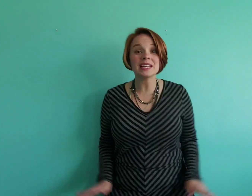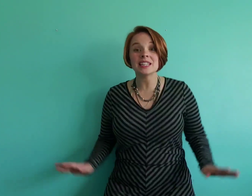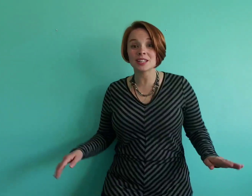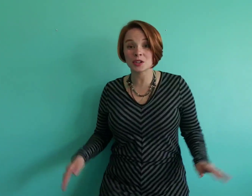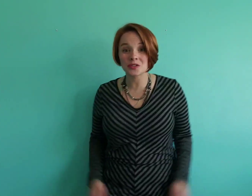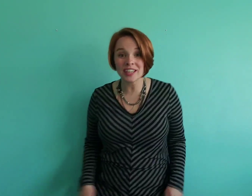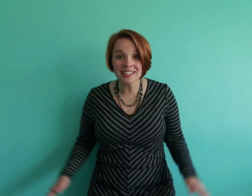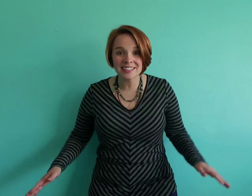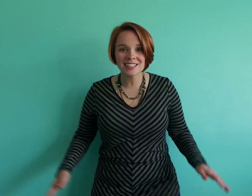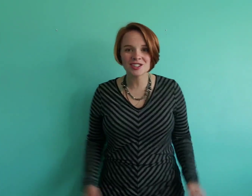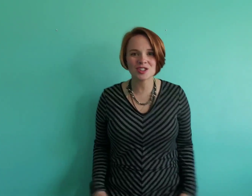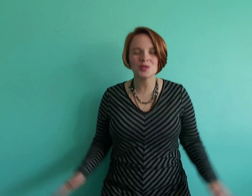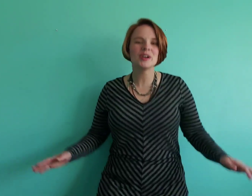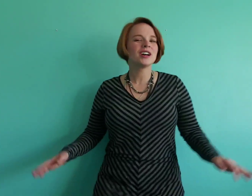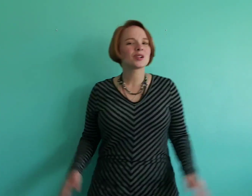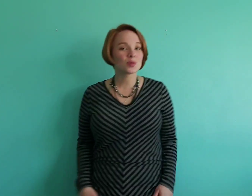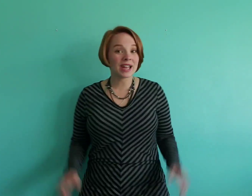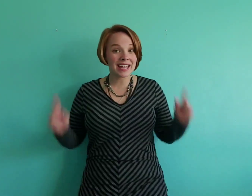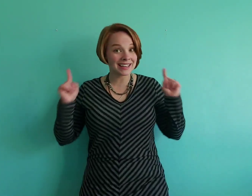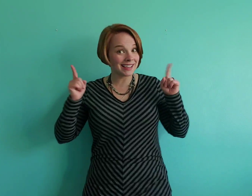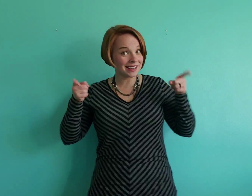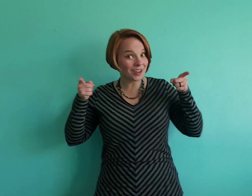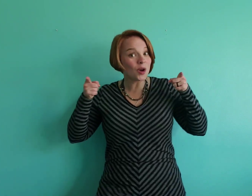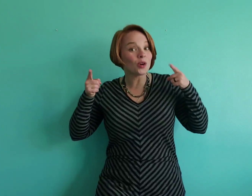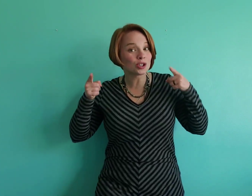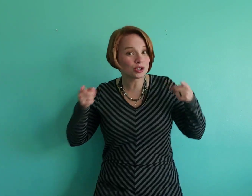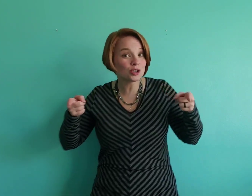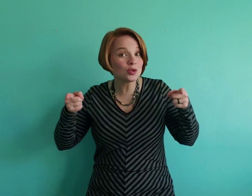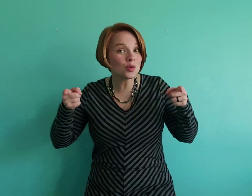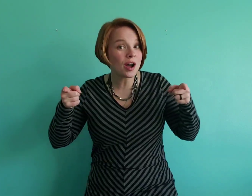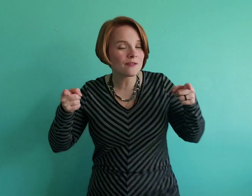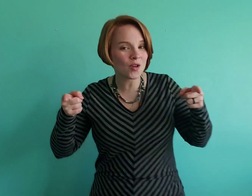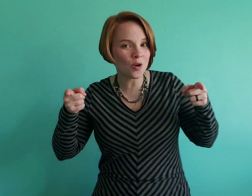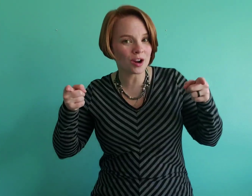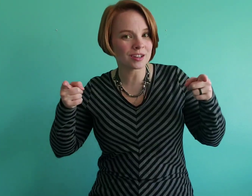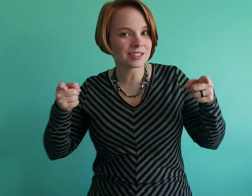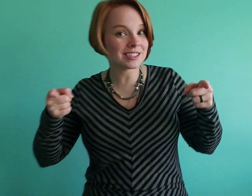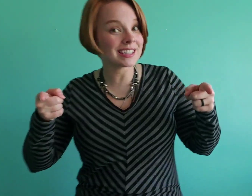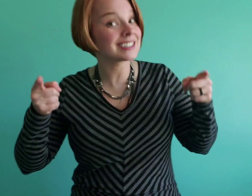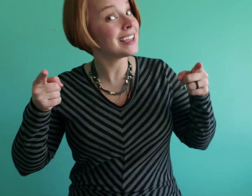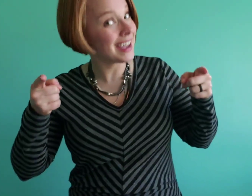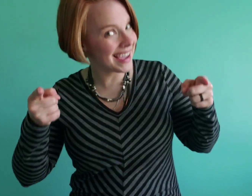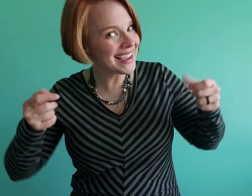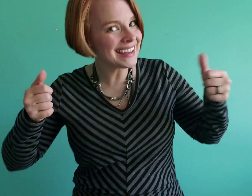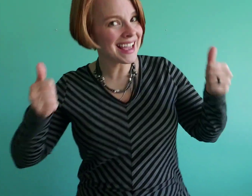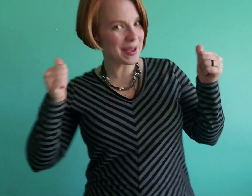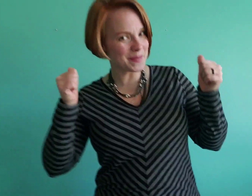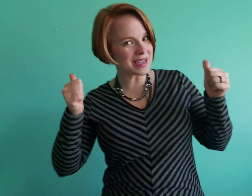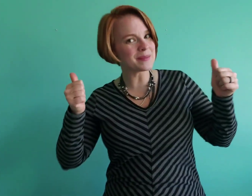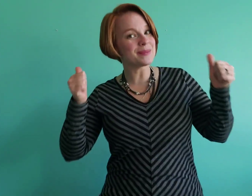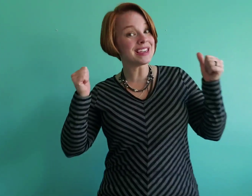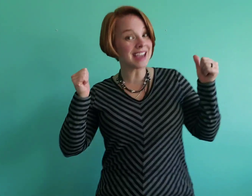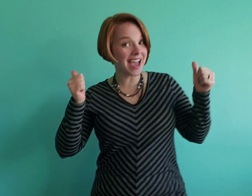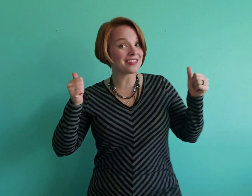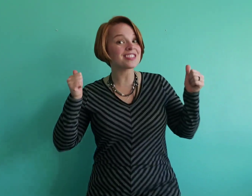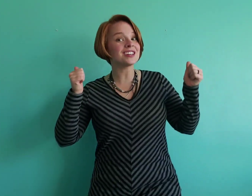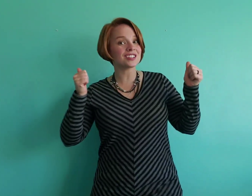beat in your feet. Two, ready, go. Two, four, six, eight. Meet me at the